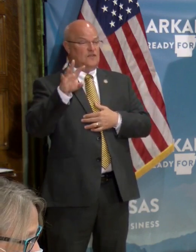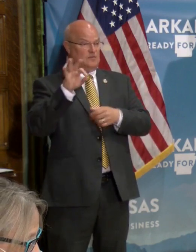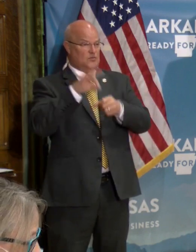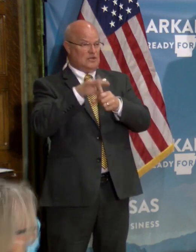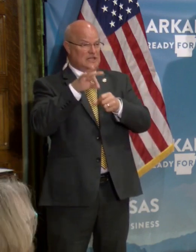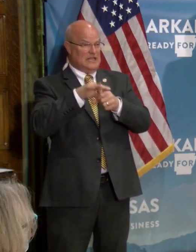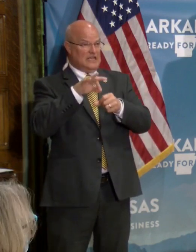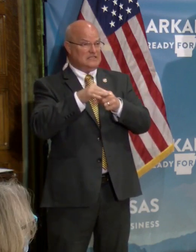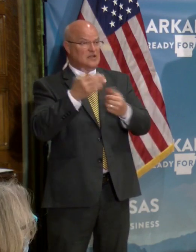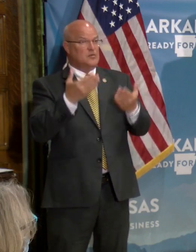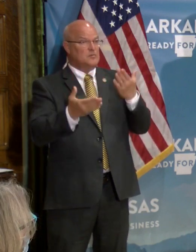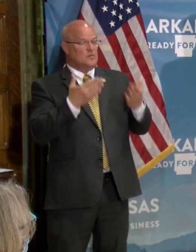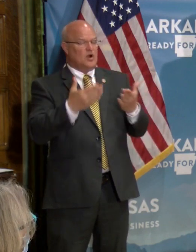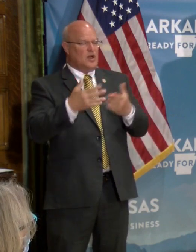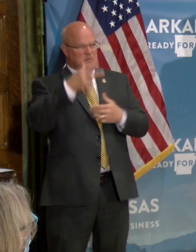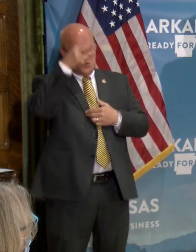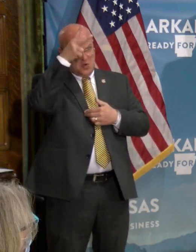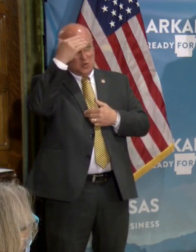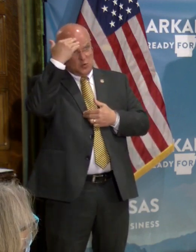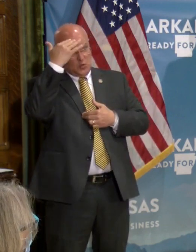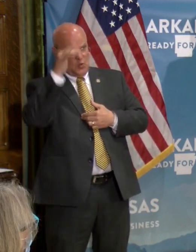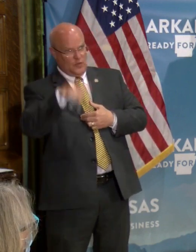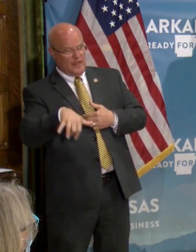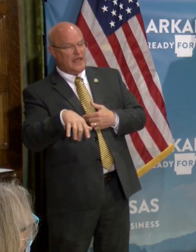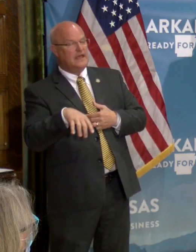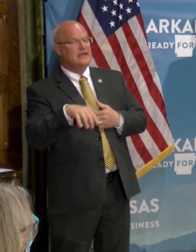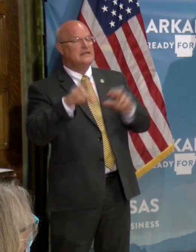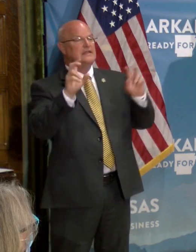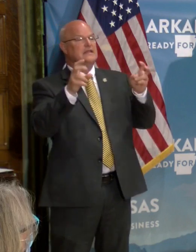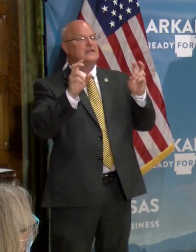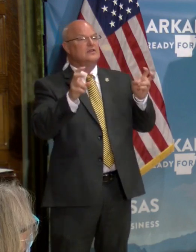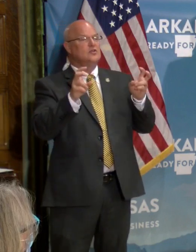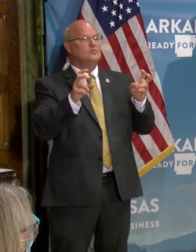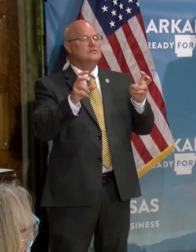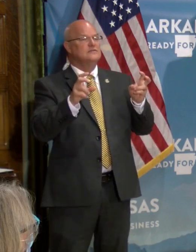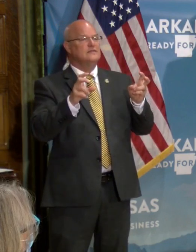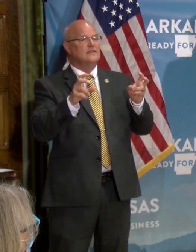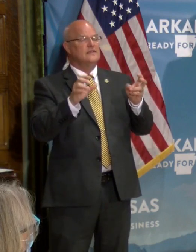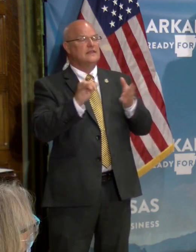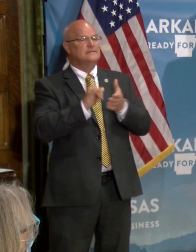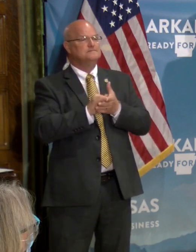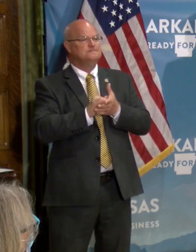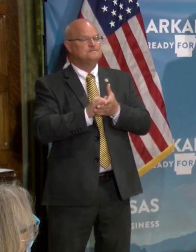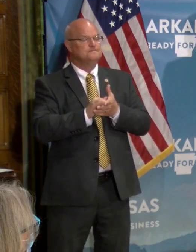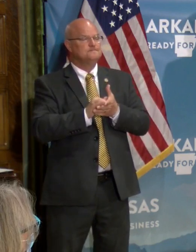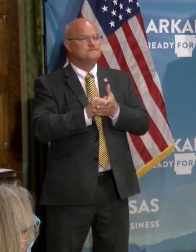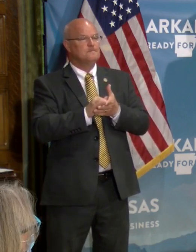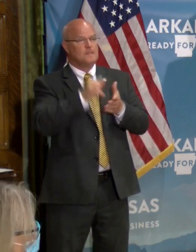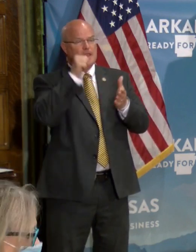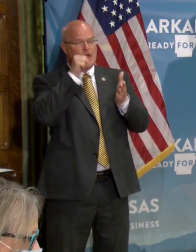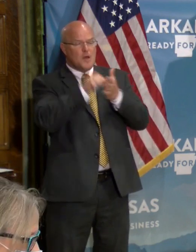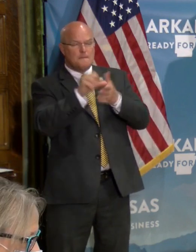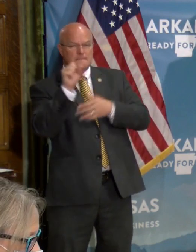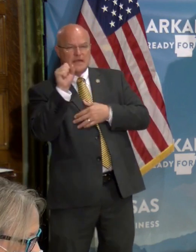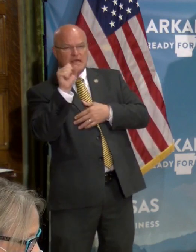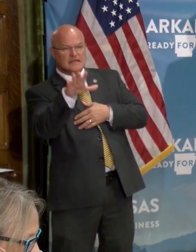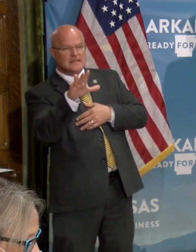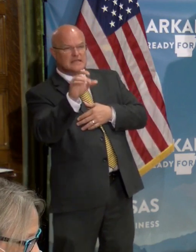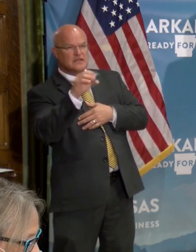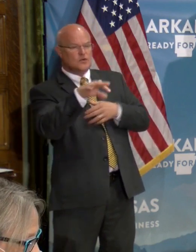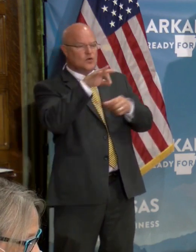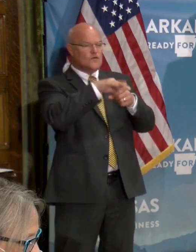And it's probably a little bit too early to know that. Uh, in terms of the, uh, mail-in or